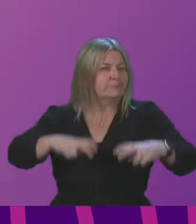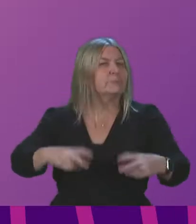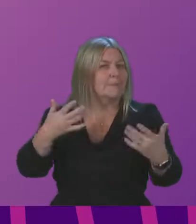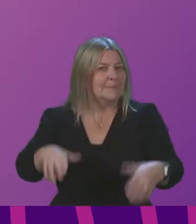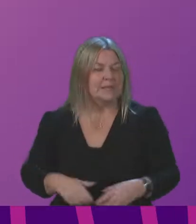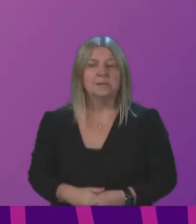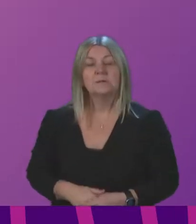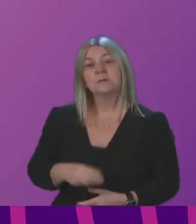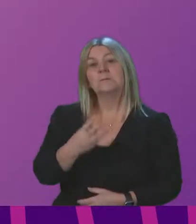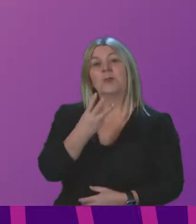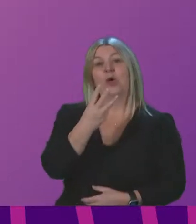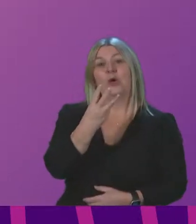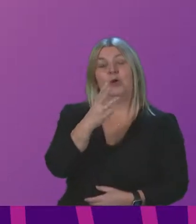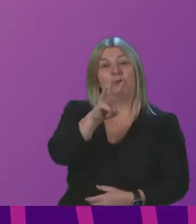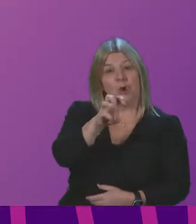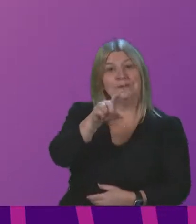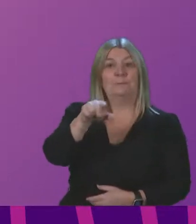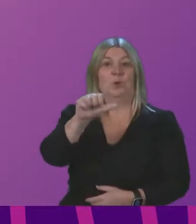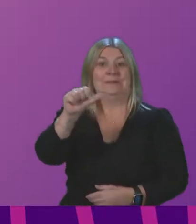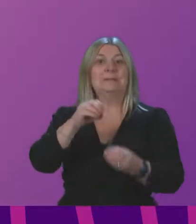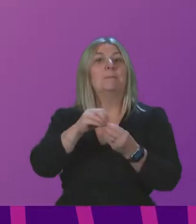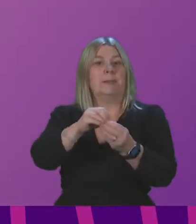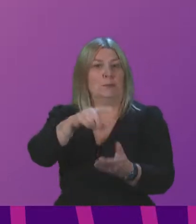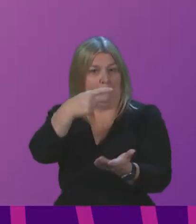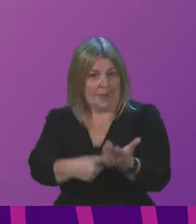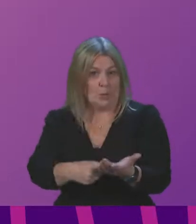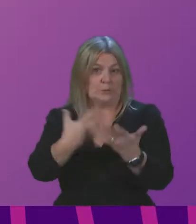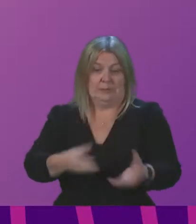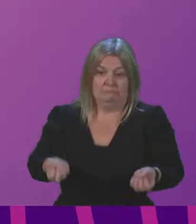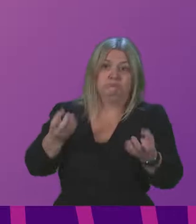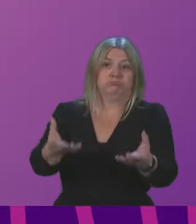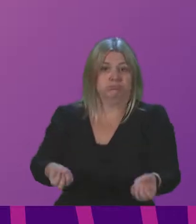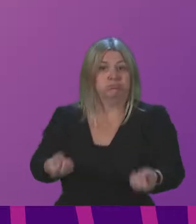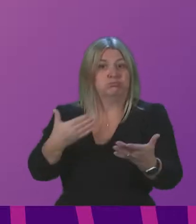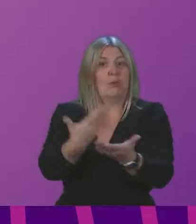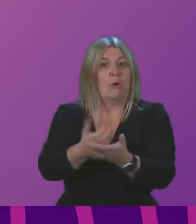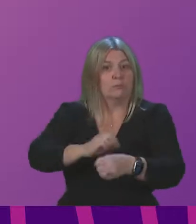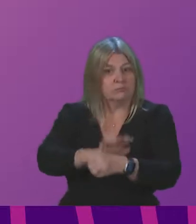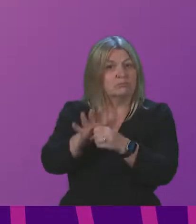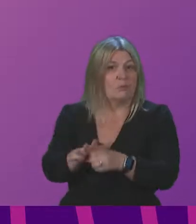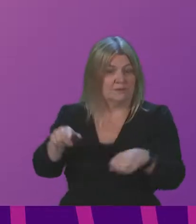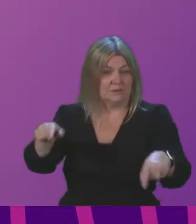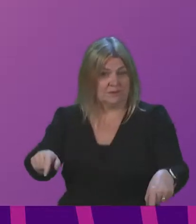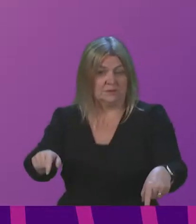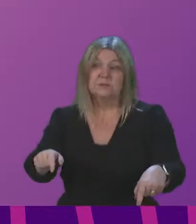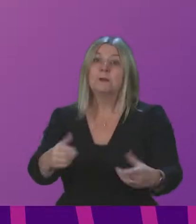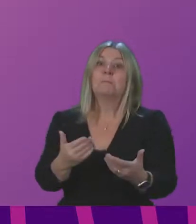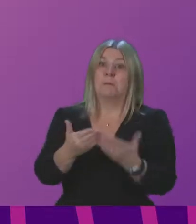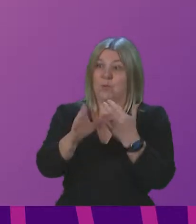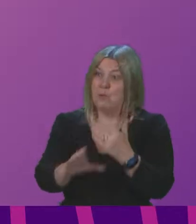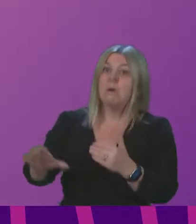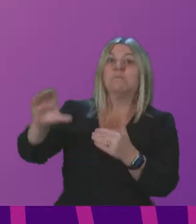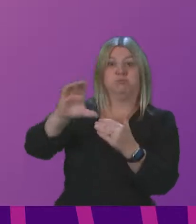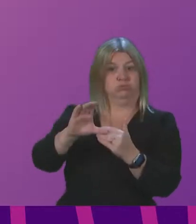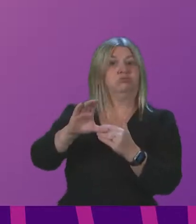£13.6 billion was spent on Scotland's COVID response to date, with a fuller £500 million expected as a consequence of the UK autumn